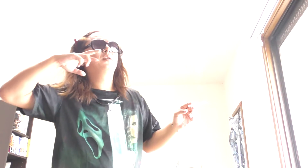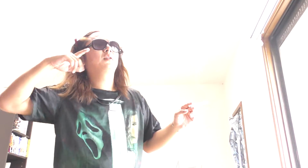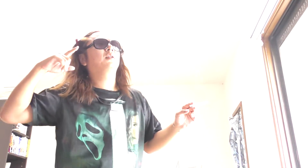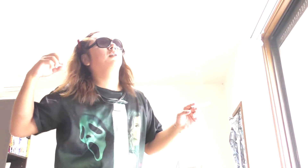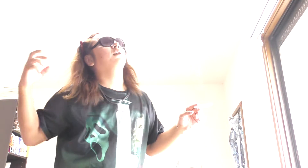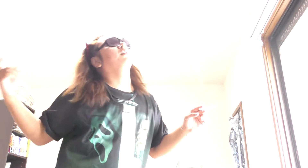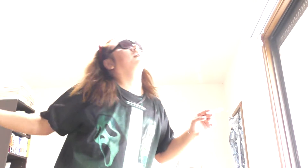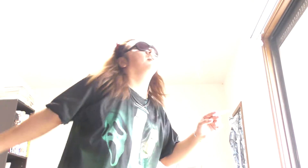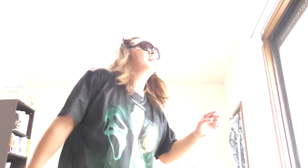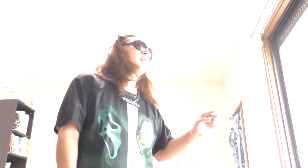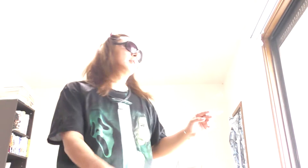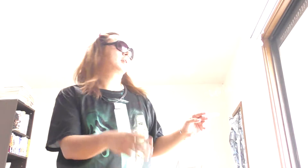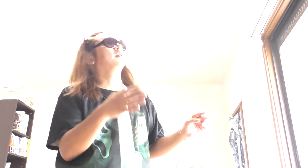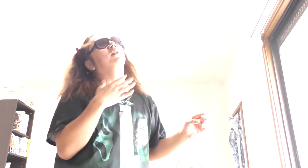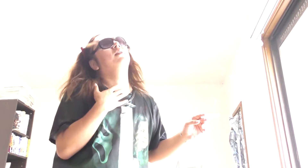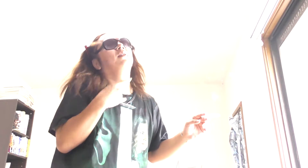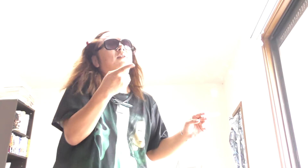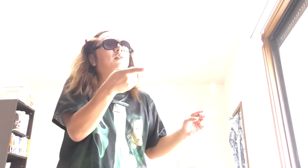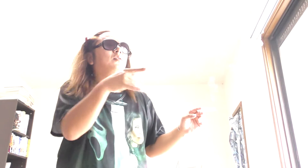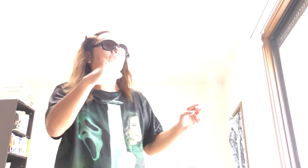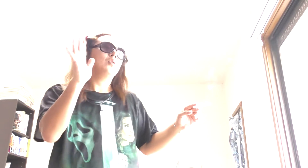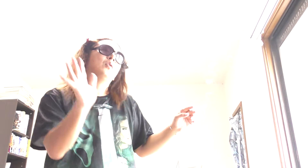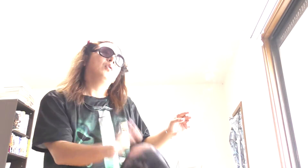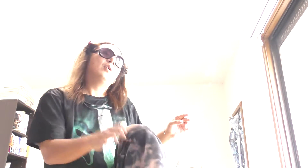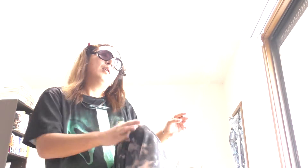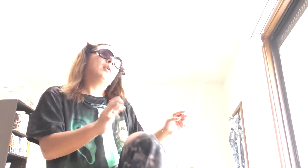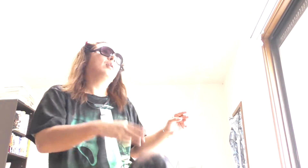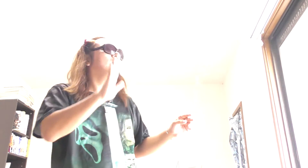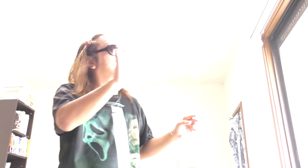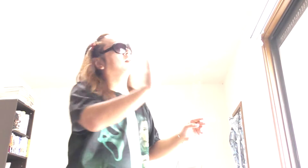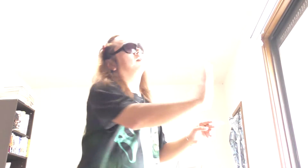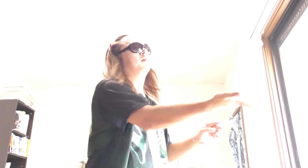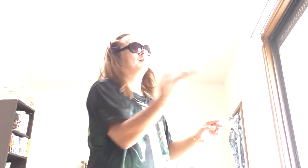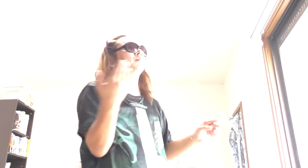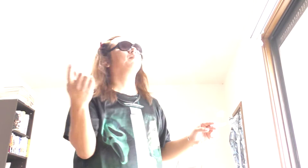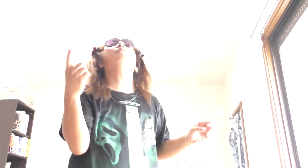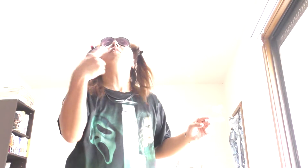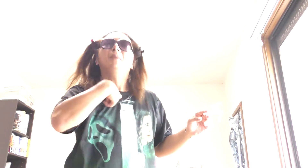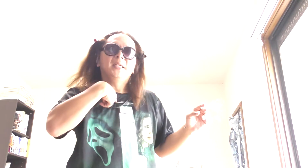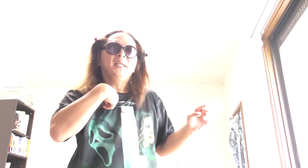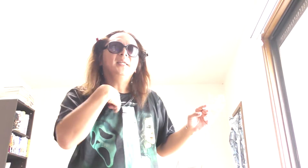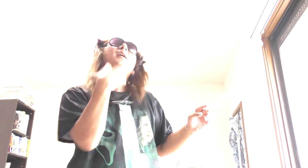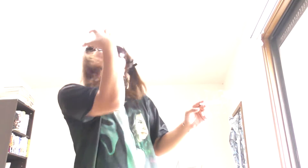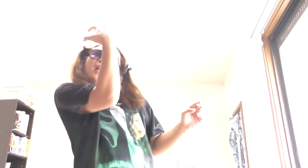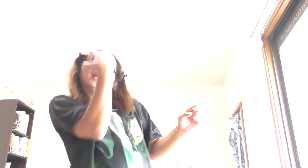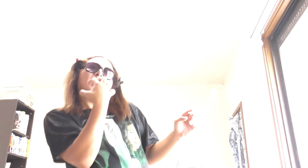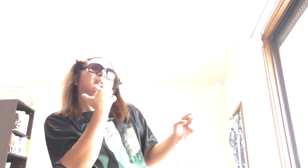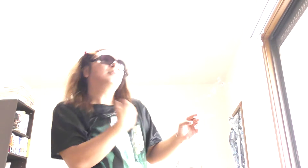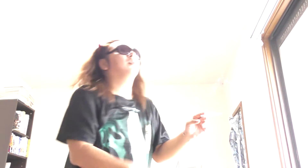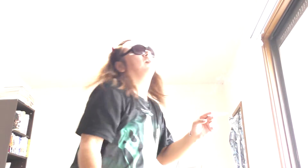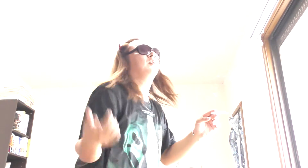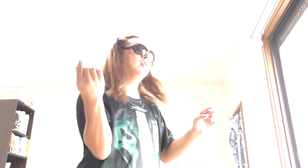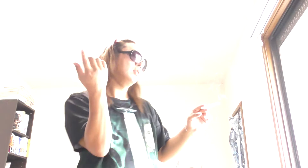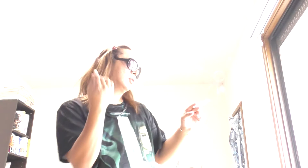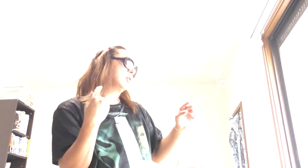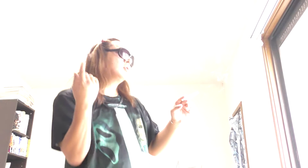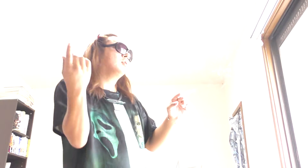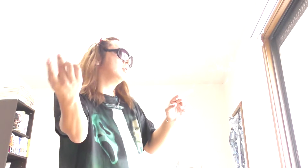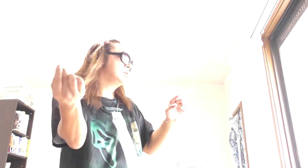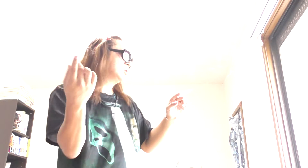loved eyes. My God, I thought you were someone to lie under me. I guess I was a shoulder to